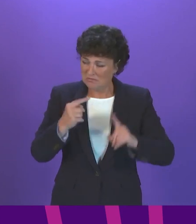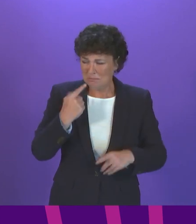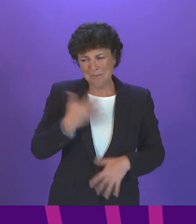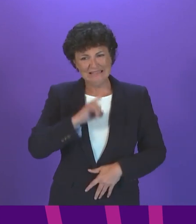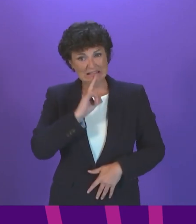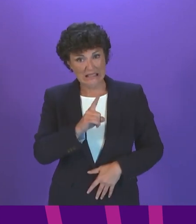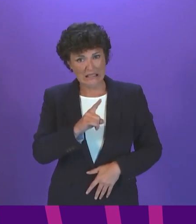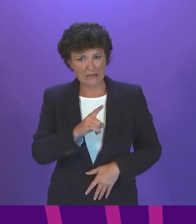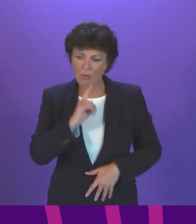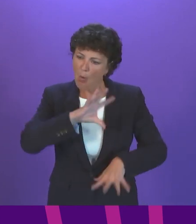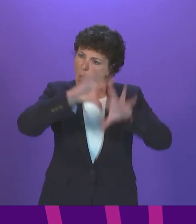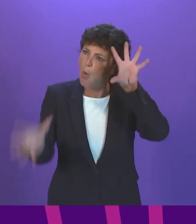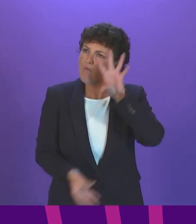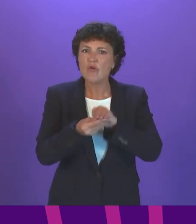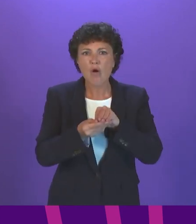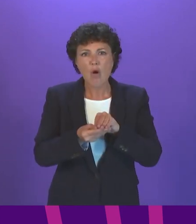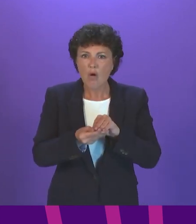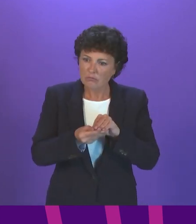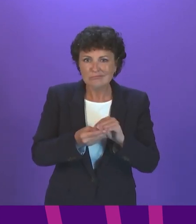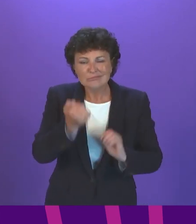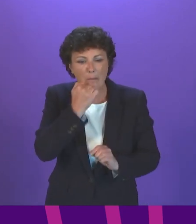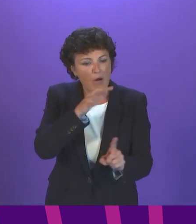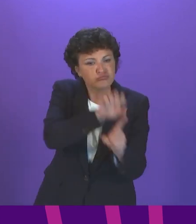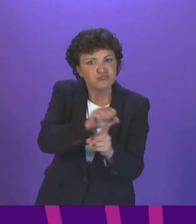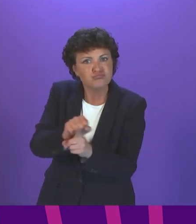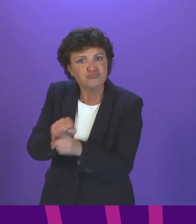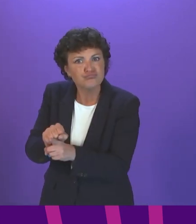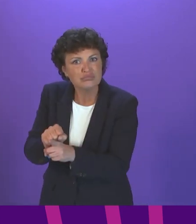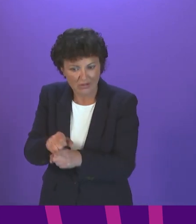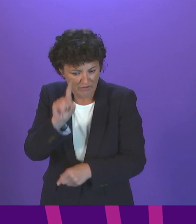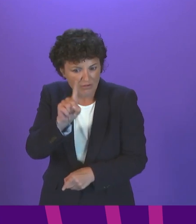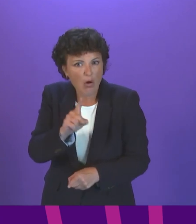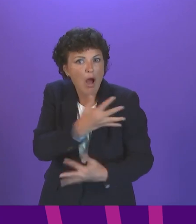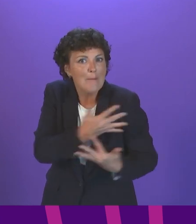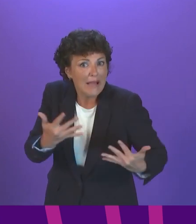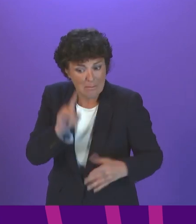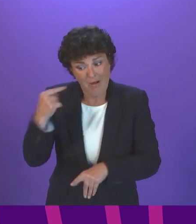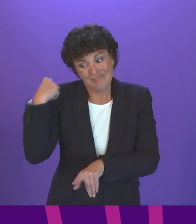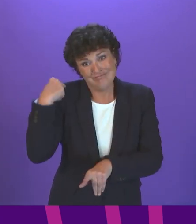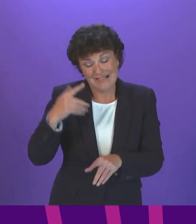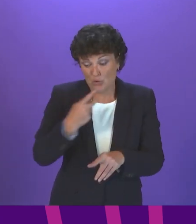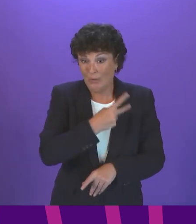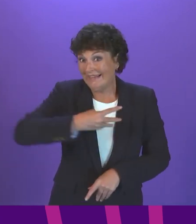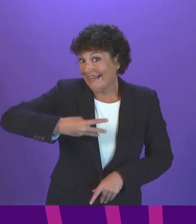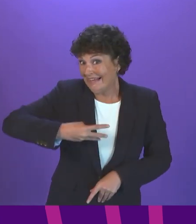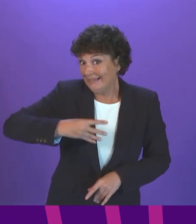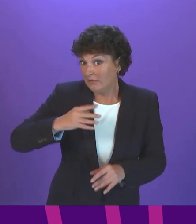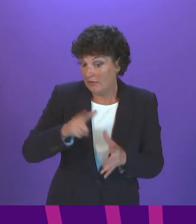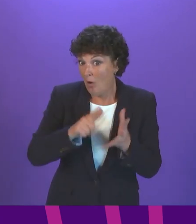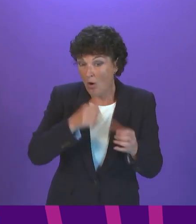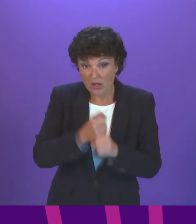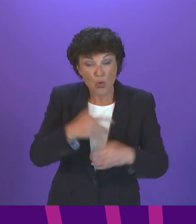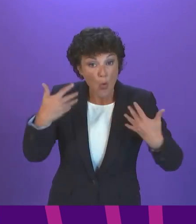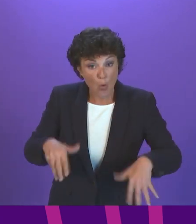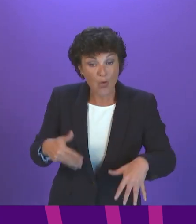of cases being closed. However, the figures for the week ending the 29th of August show that only 60.5%